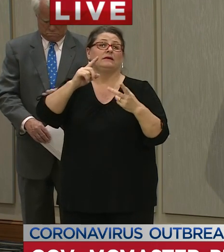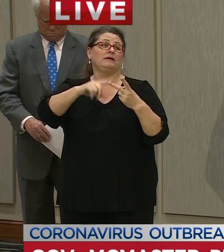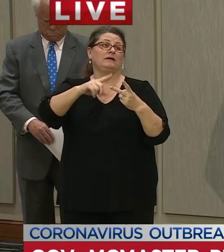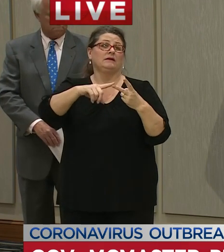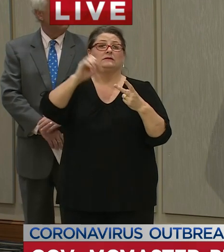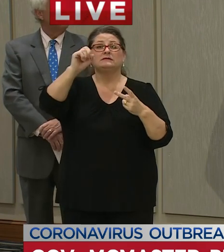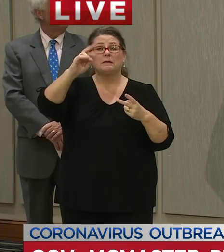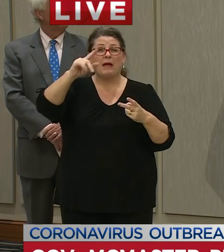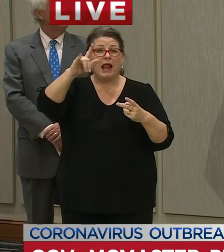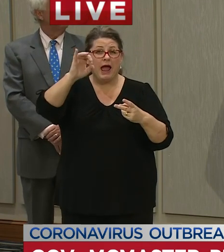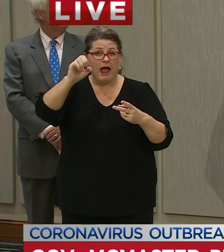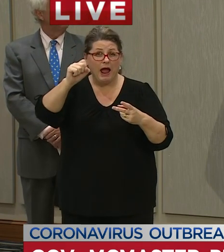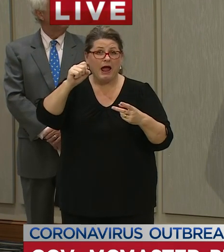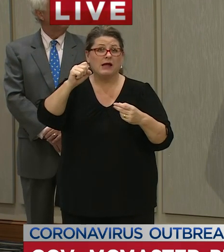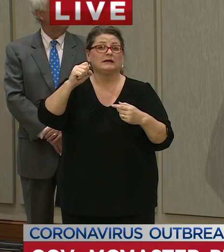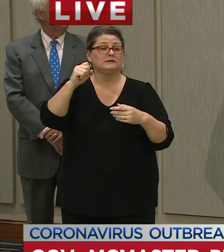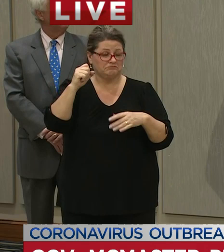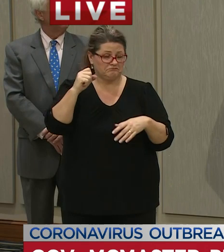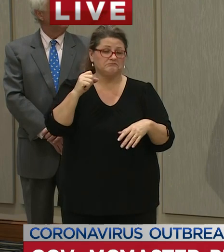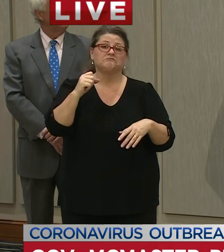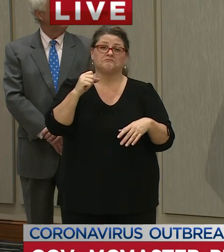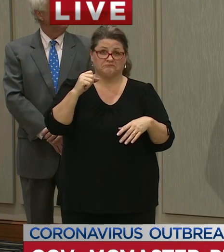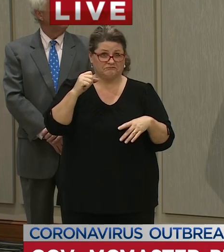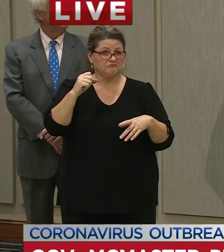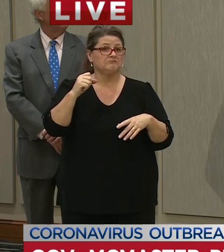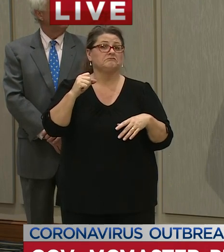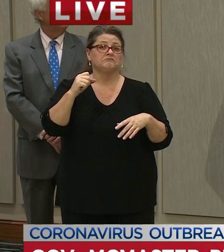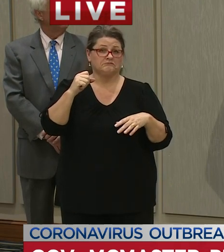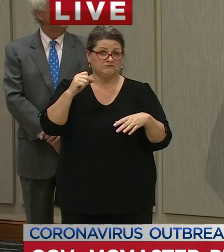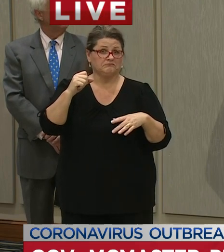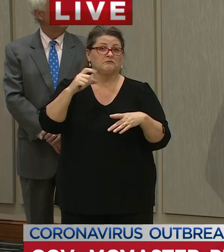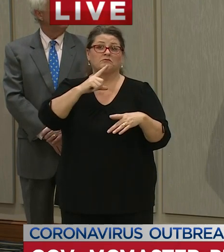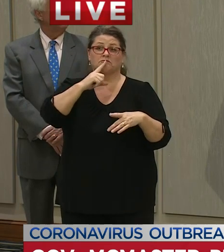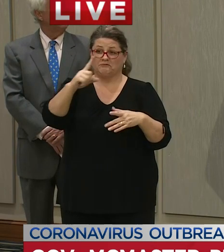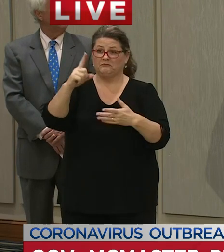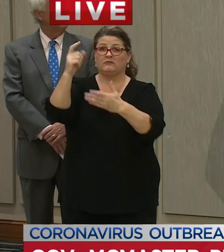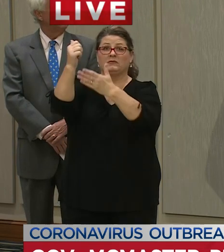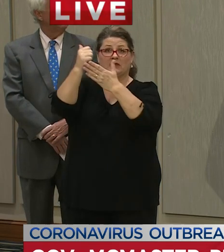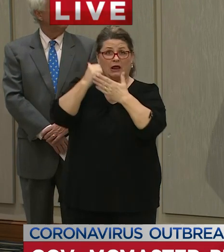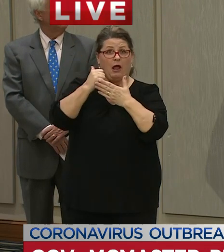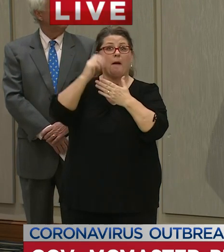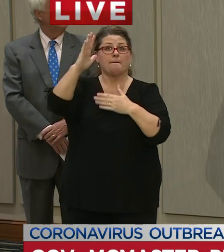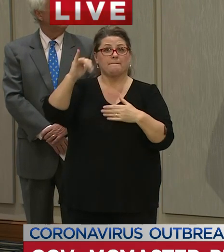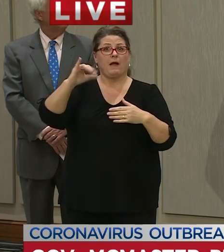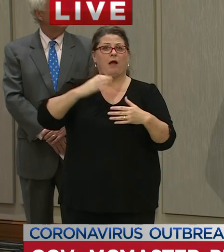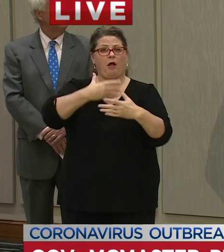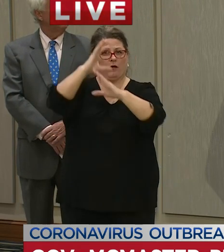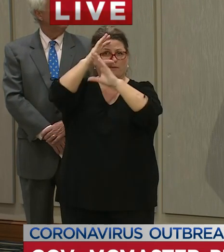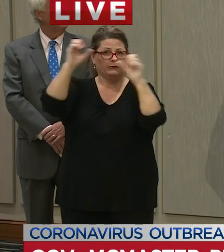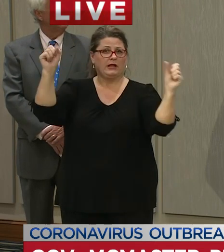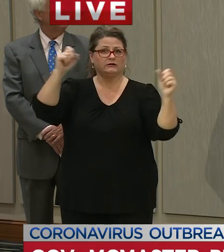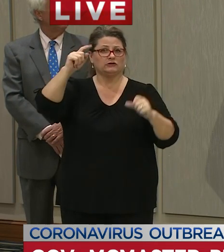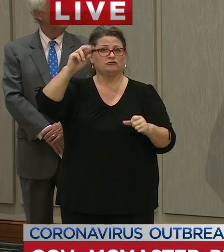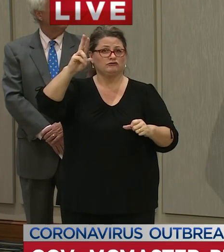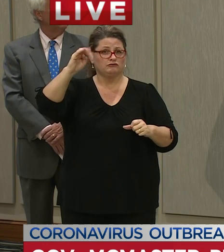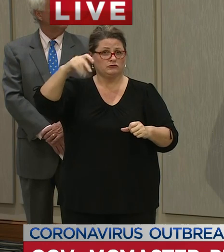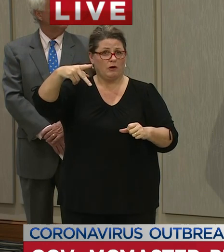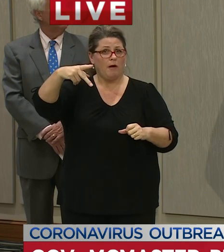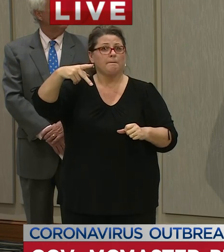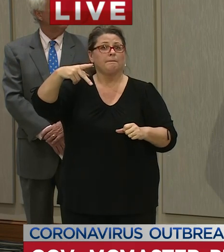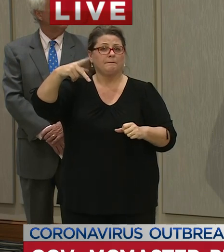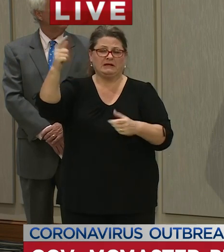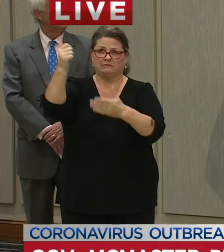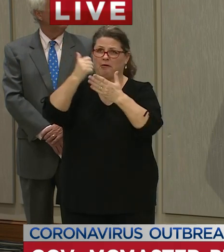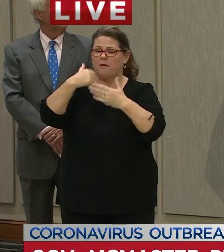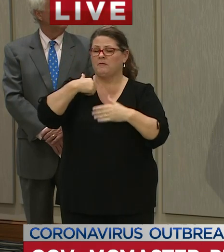coming at the at the insistence with the help of the Trump administration that has been with us every